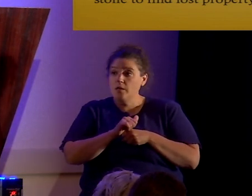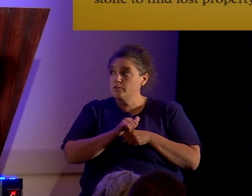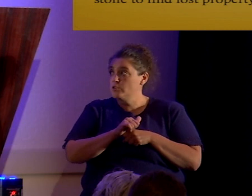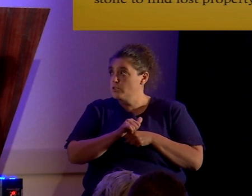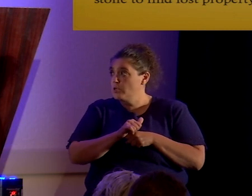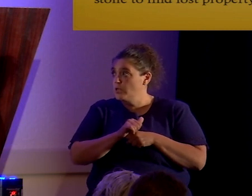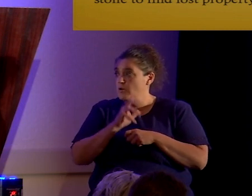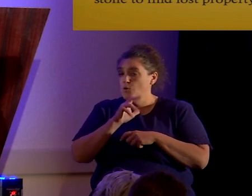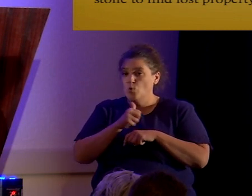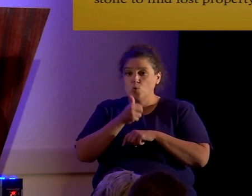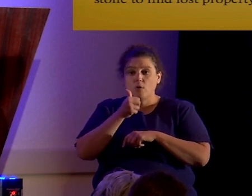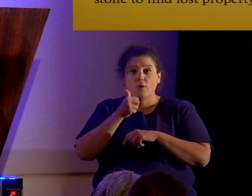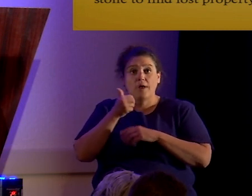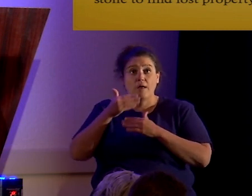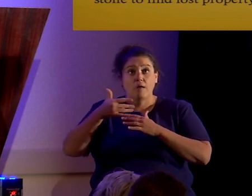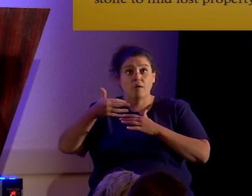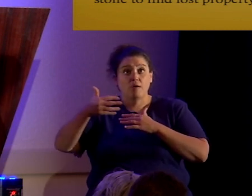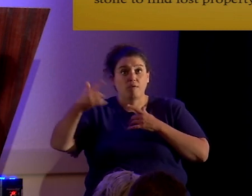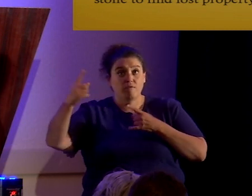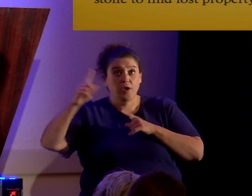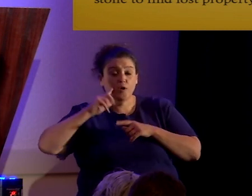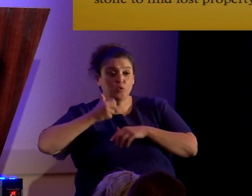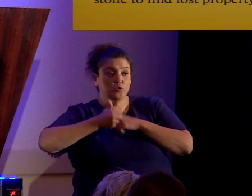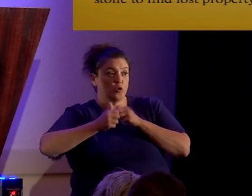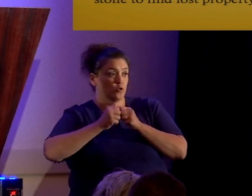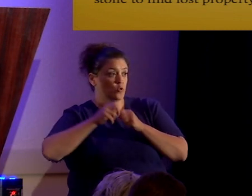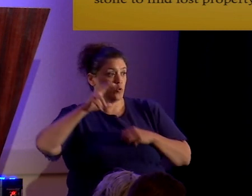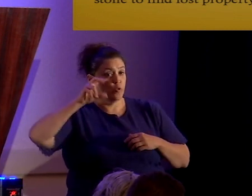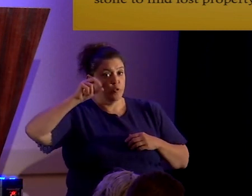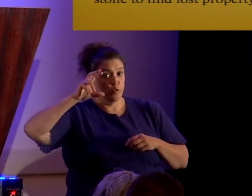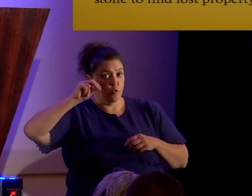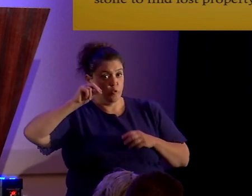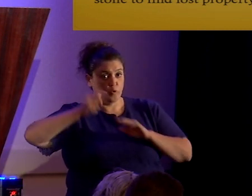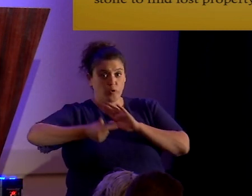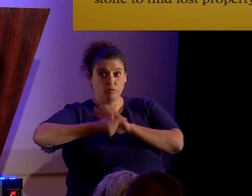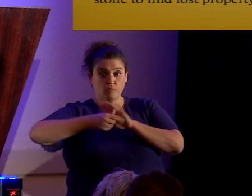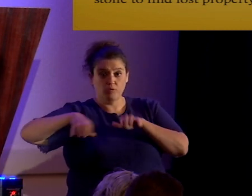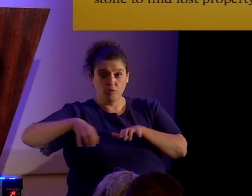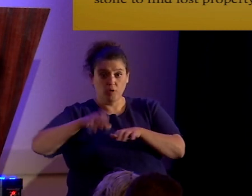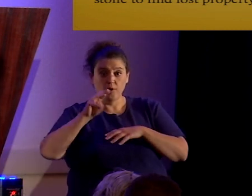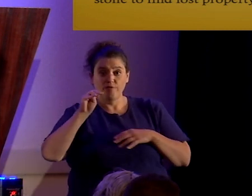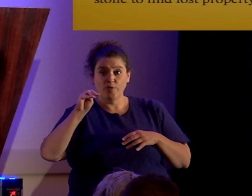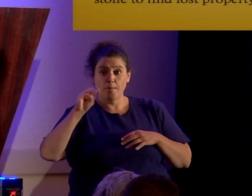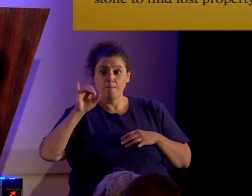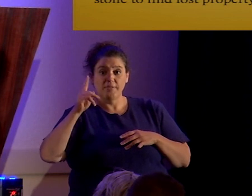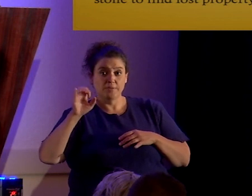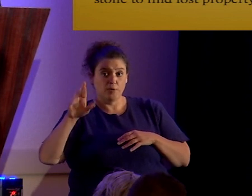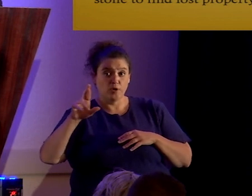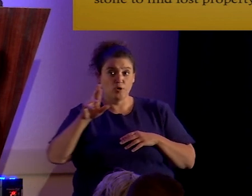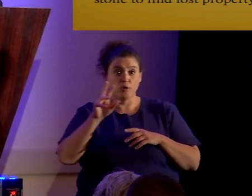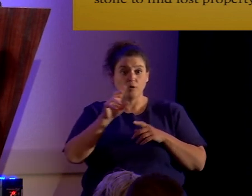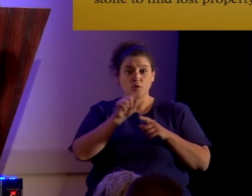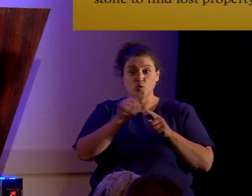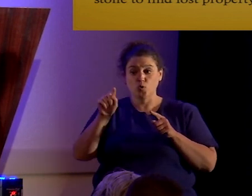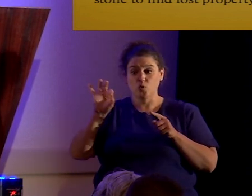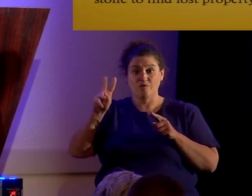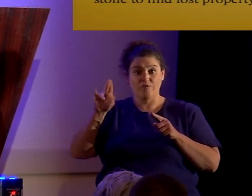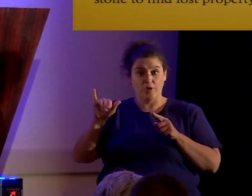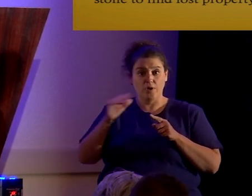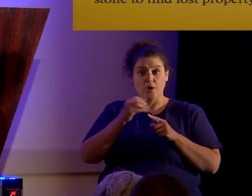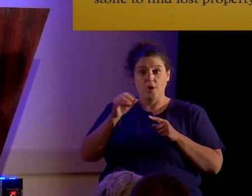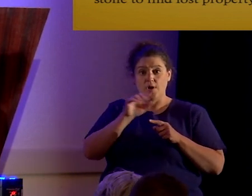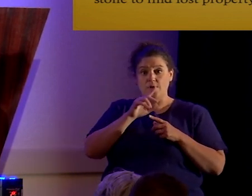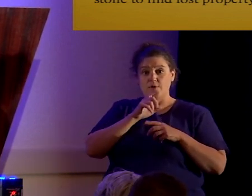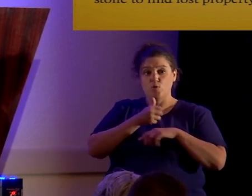with at least 30, uh, crimes, uh, from misdemeanors to felony, in fact, to treason. He was charged with